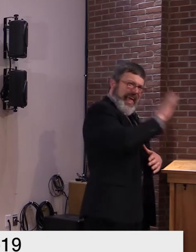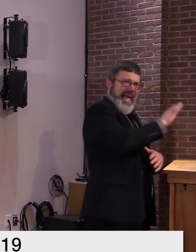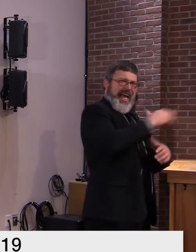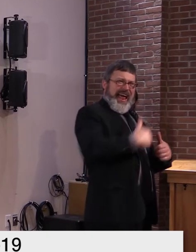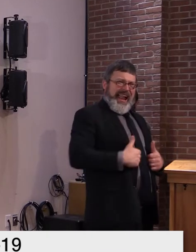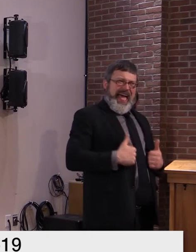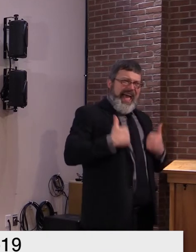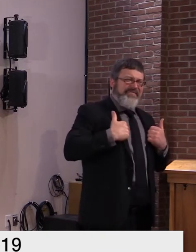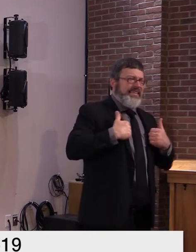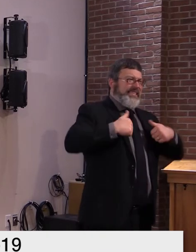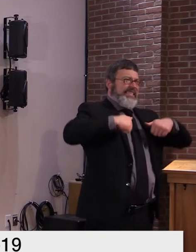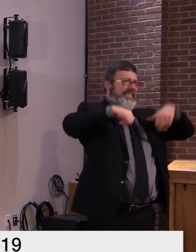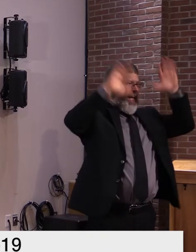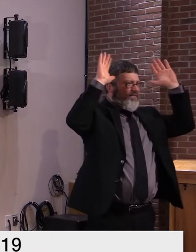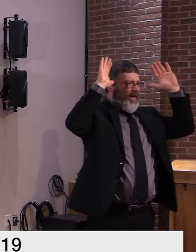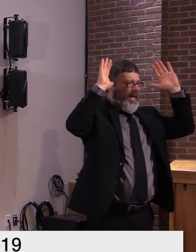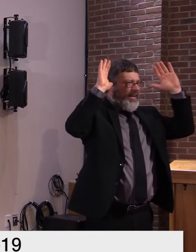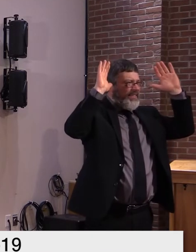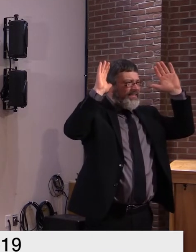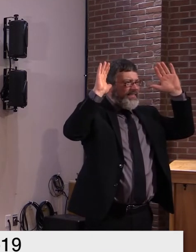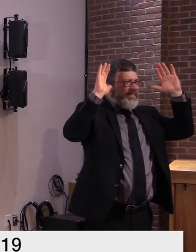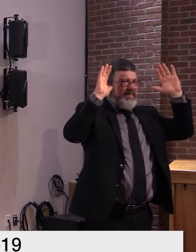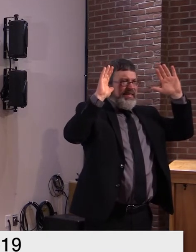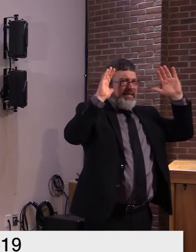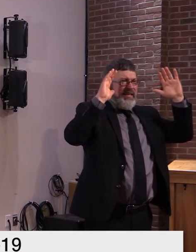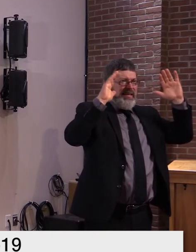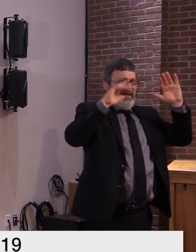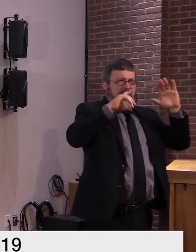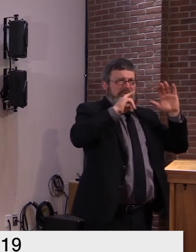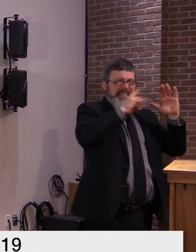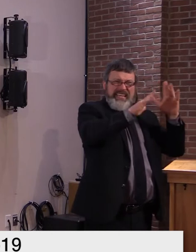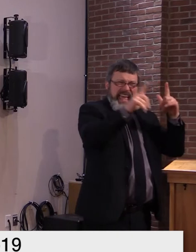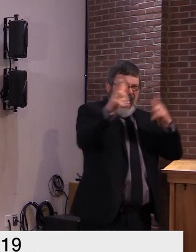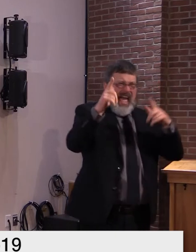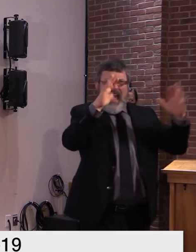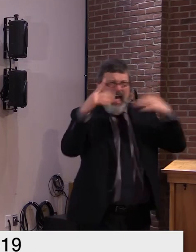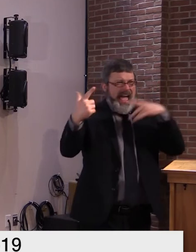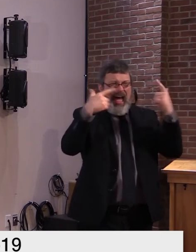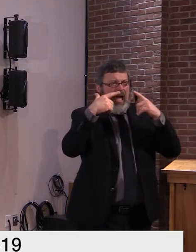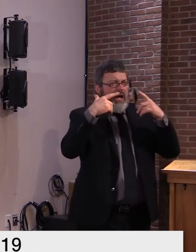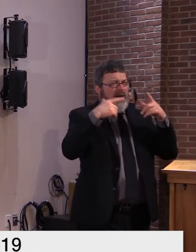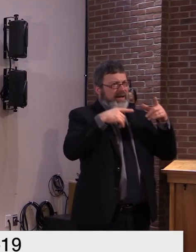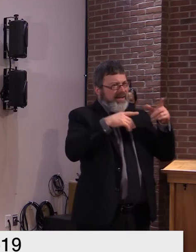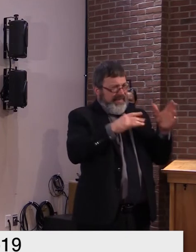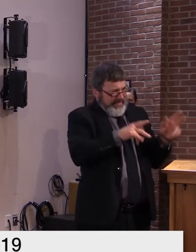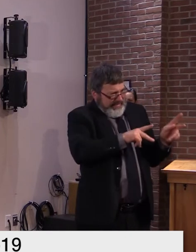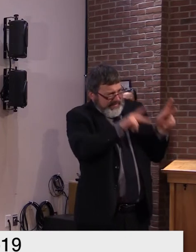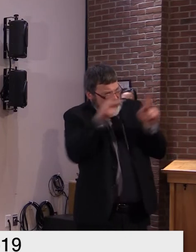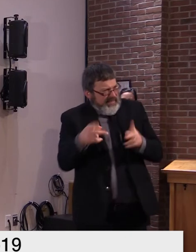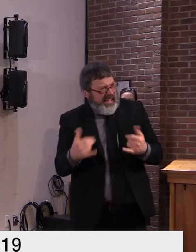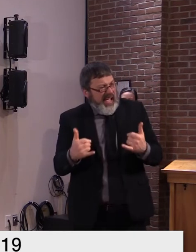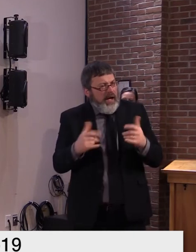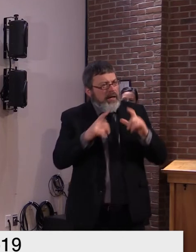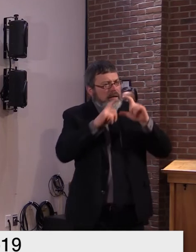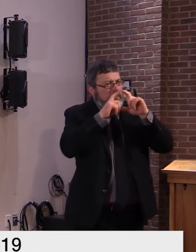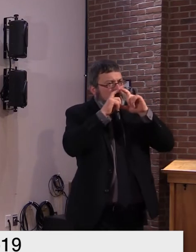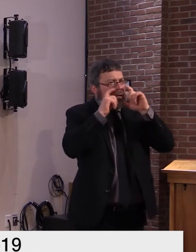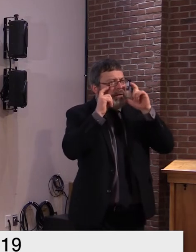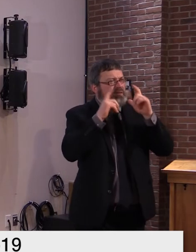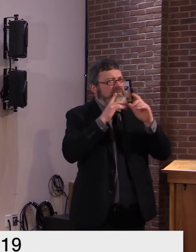a simple ask that is effective and will get us through this. So I